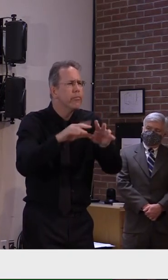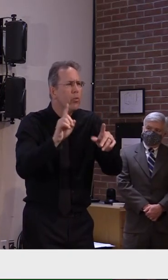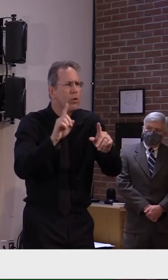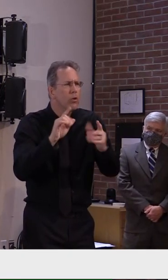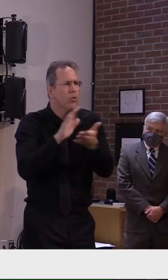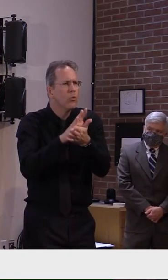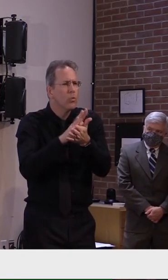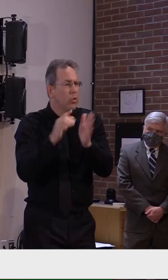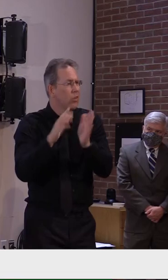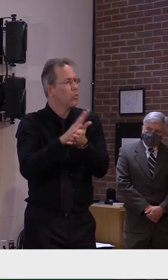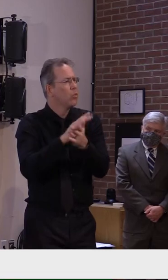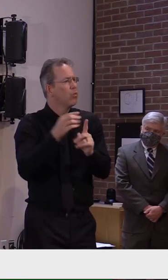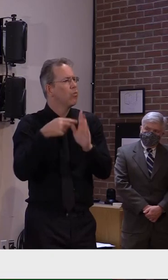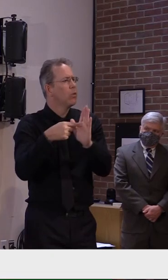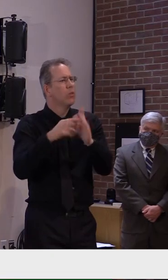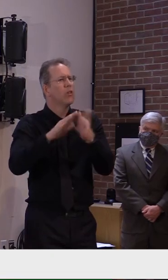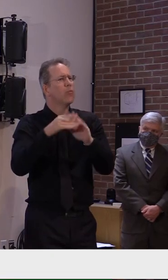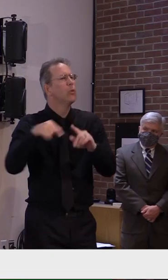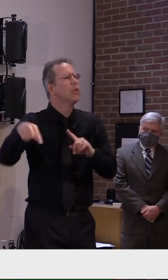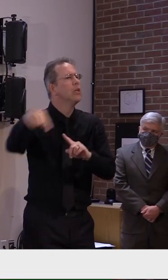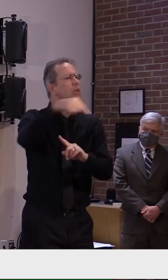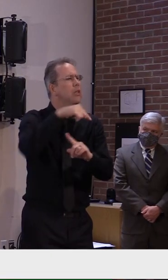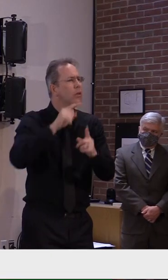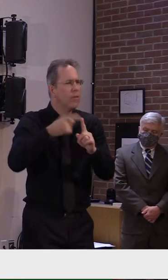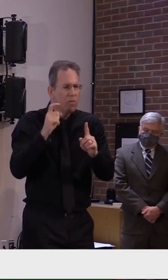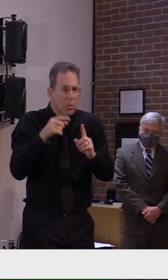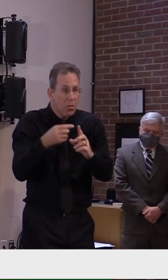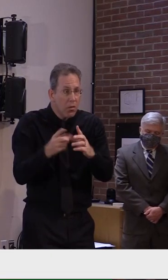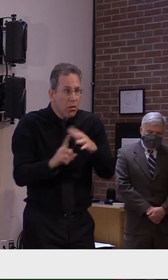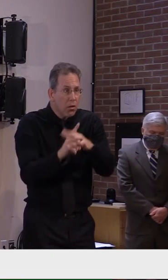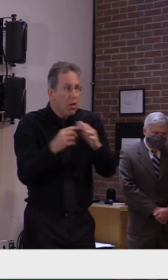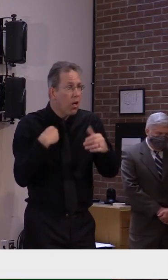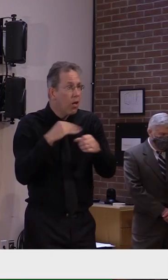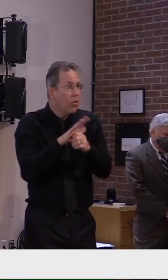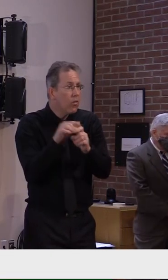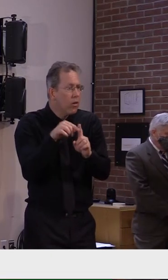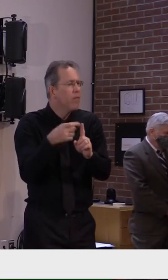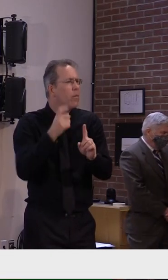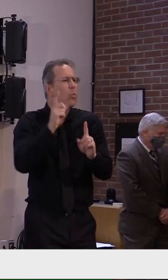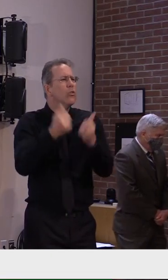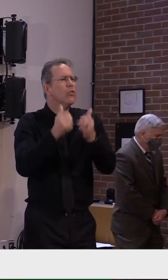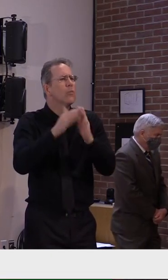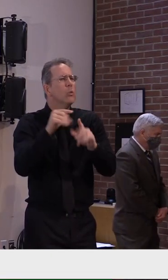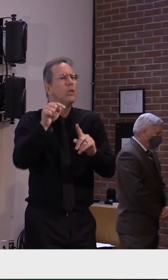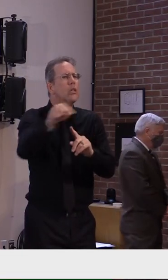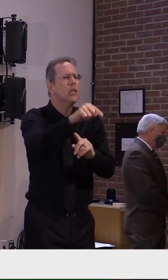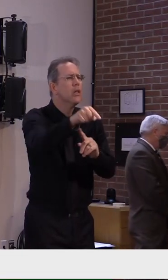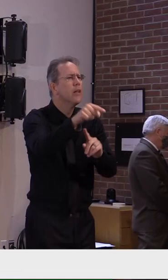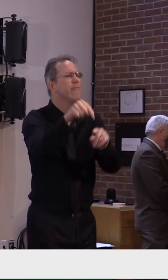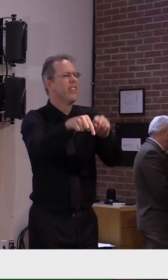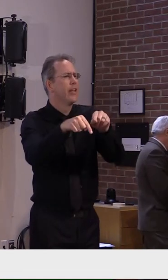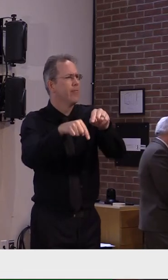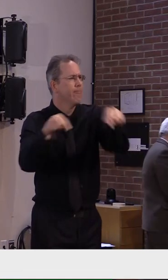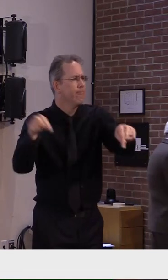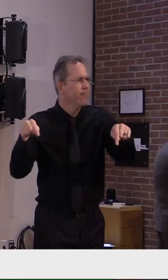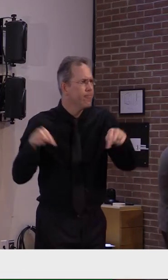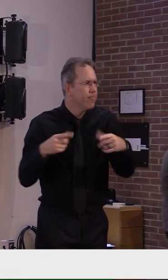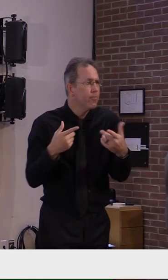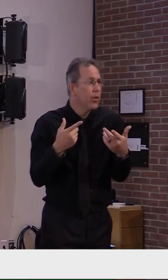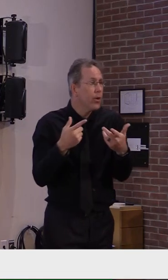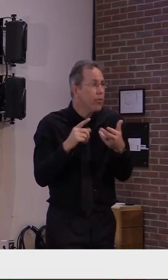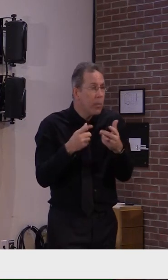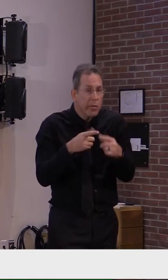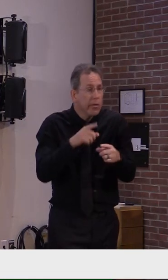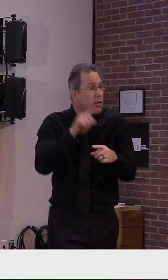They still have to go to the supermarket. They still have to go out in public to do certain things in their